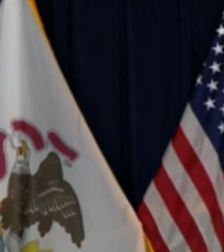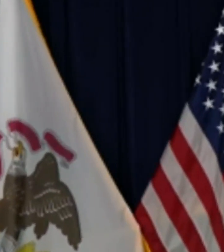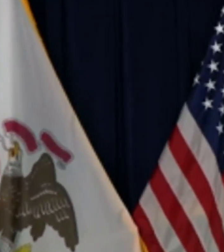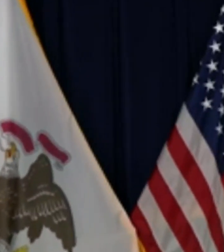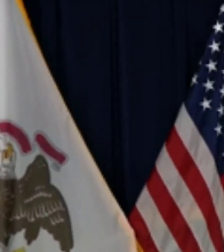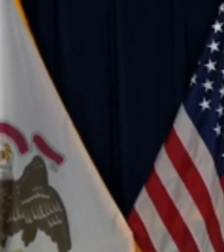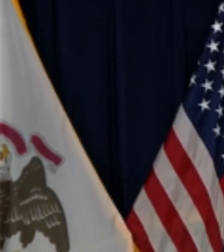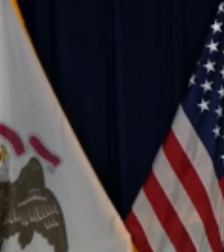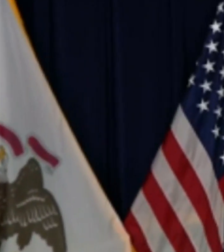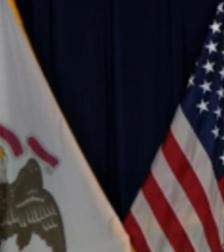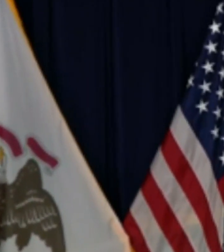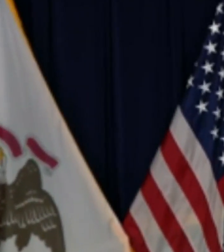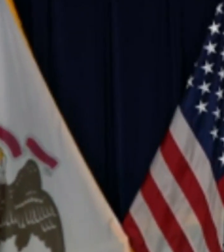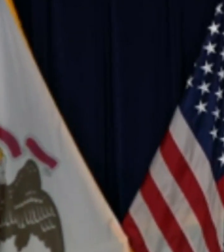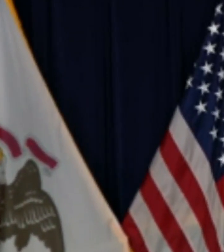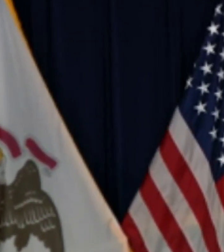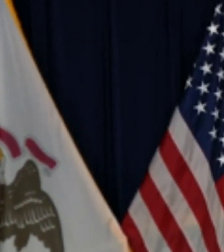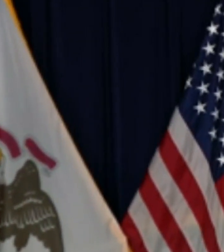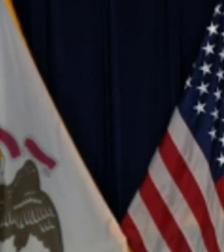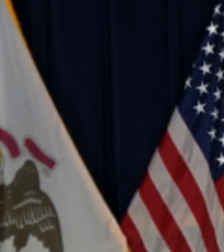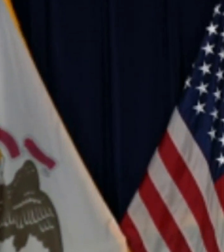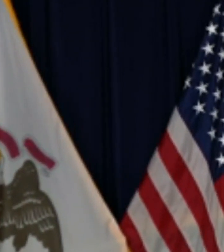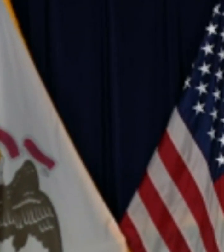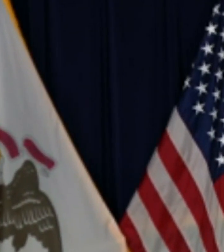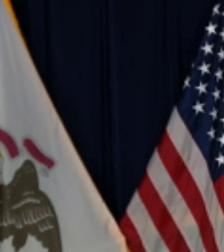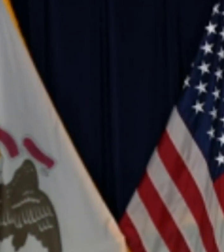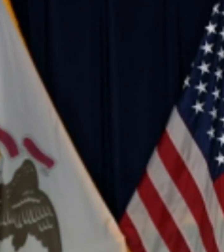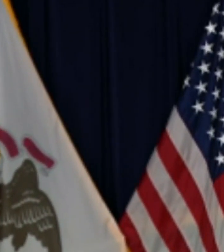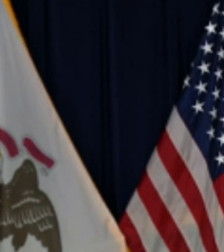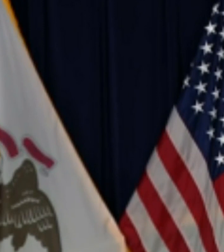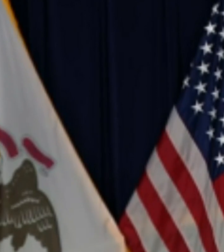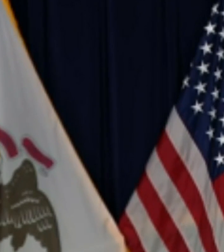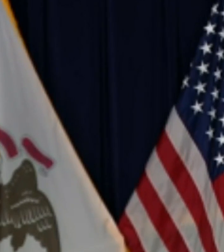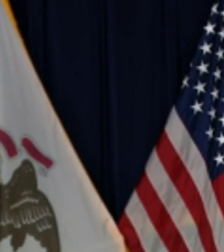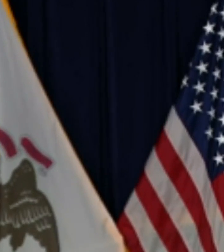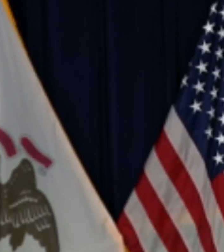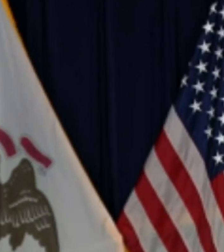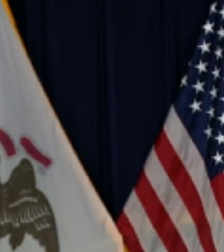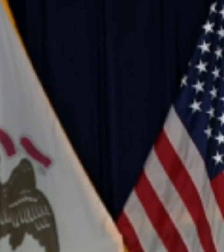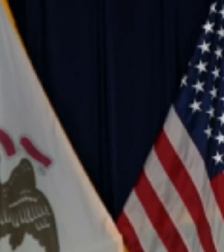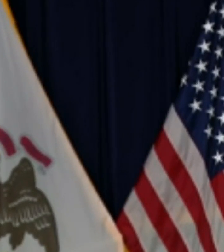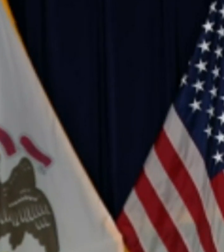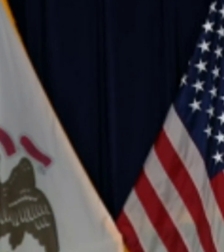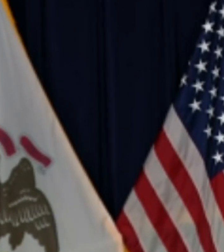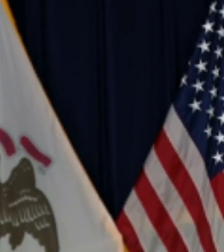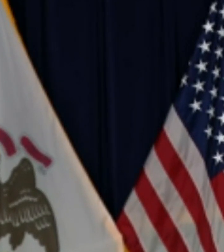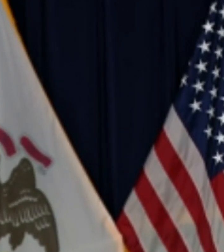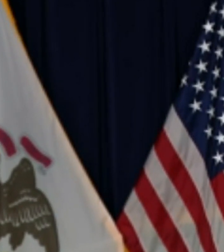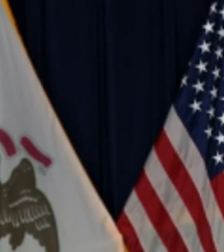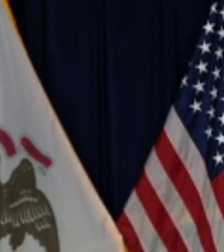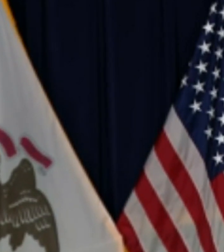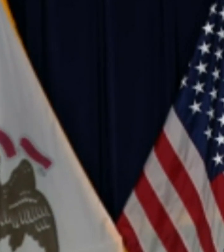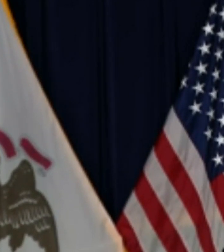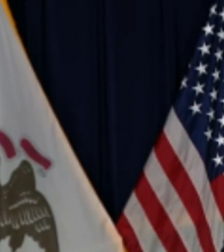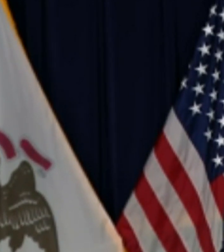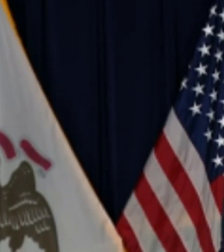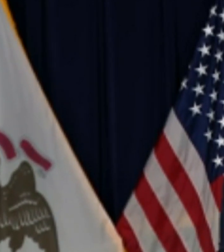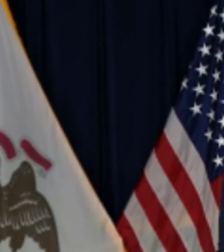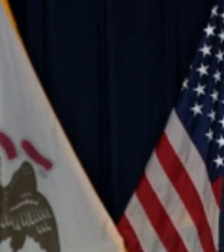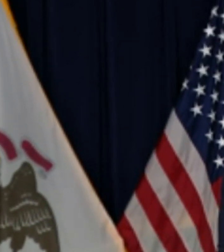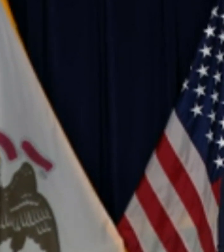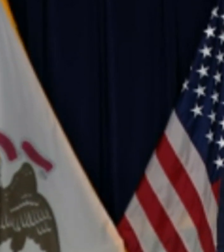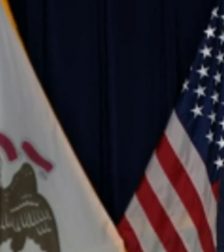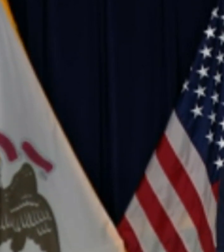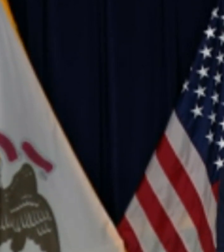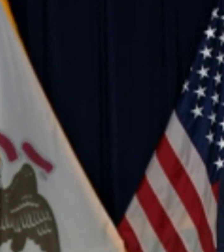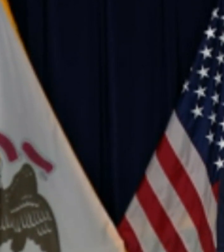hemos visto la cantidad de pruebas aumenta frecuentemente eso es buena noticia quiero animar a la gente